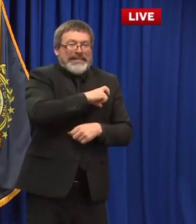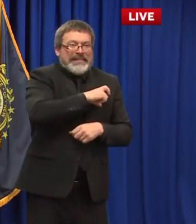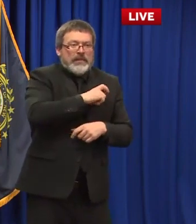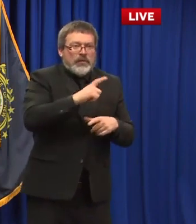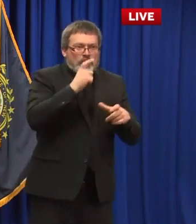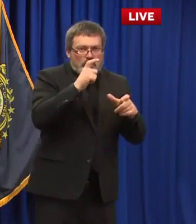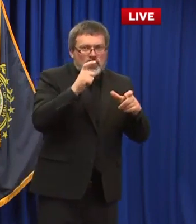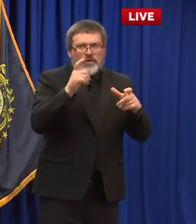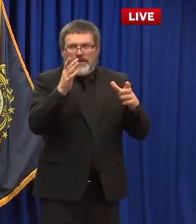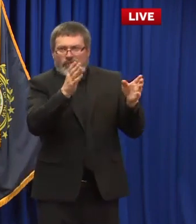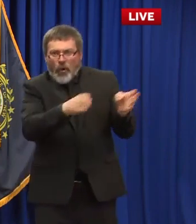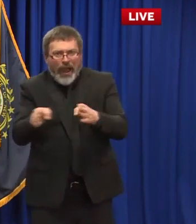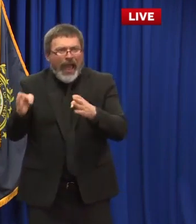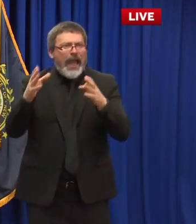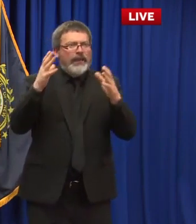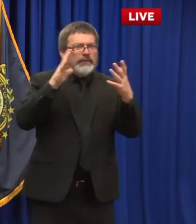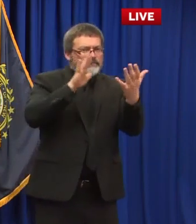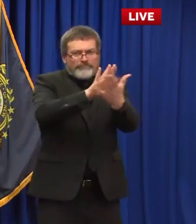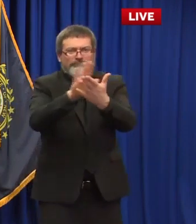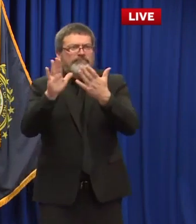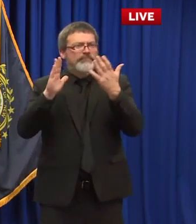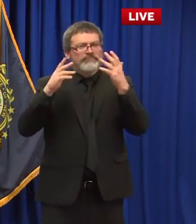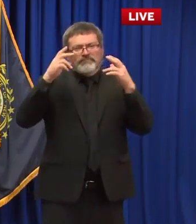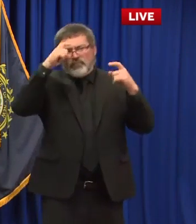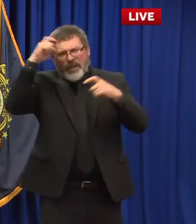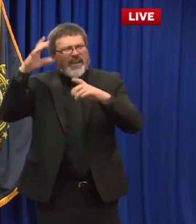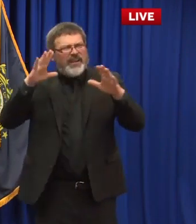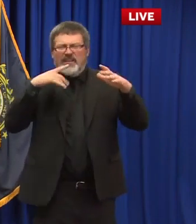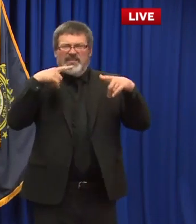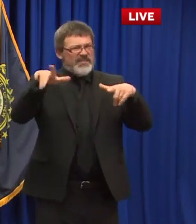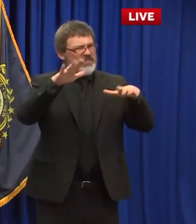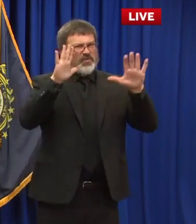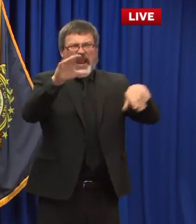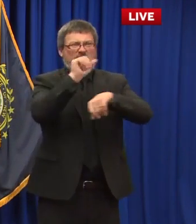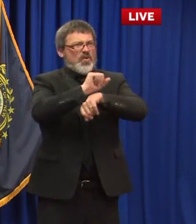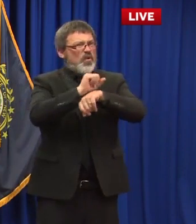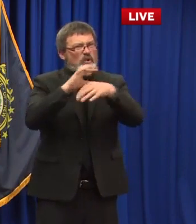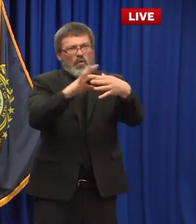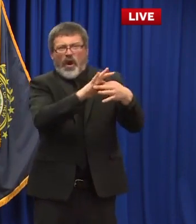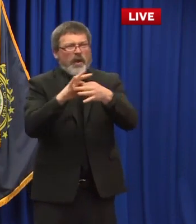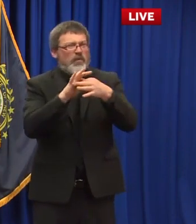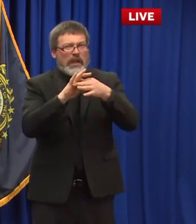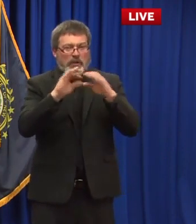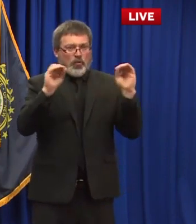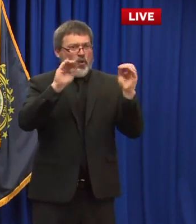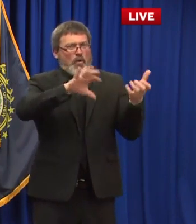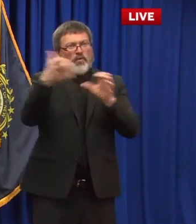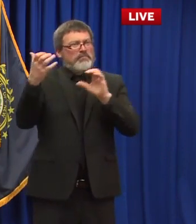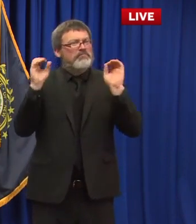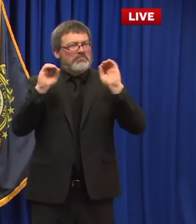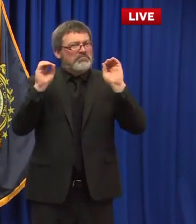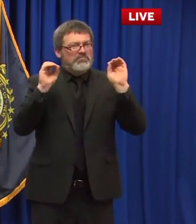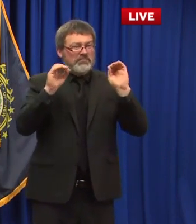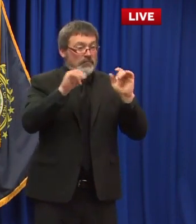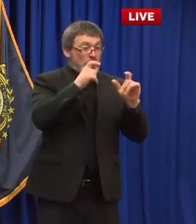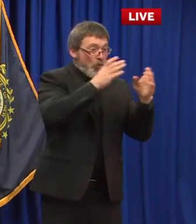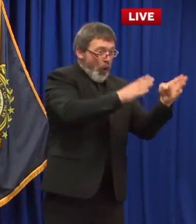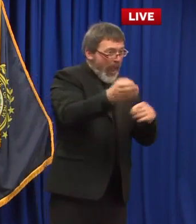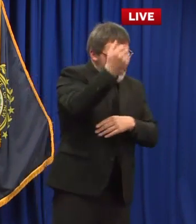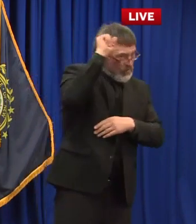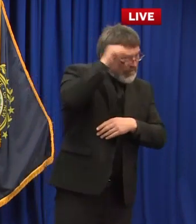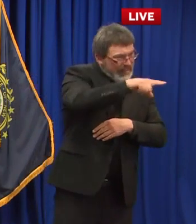events have done a phenomenal job and we're very fortunate so far that none of that has happened here but we've been talking about that that violence all week in terms of